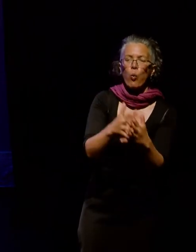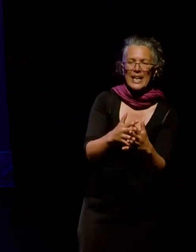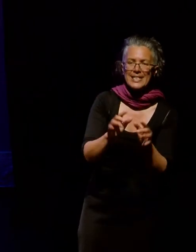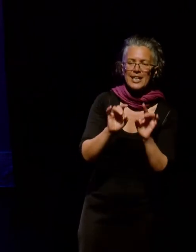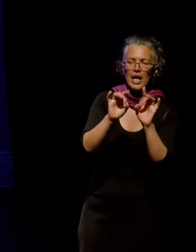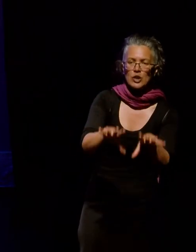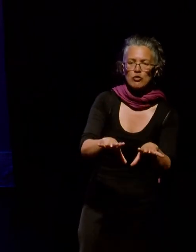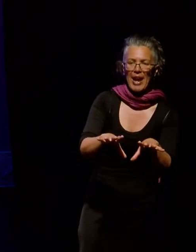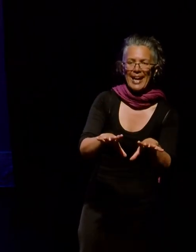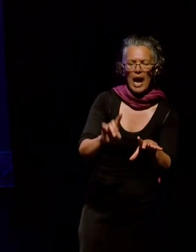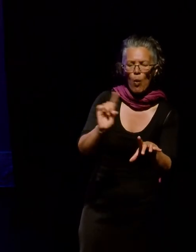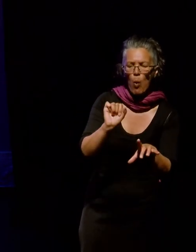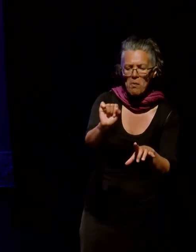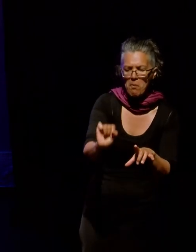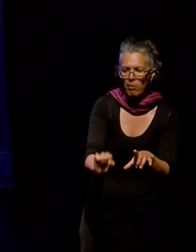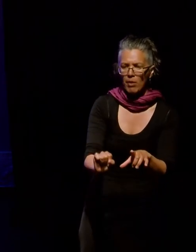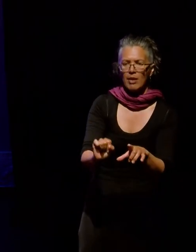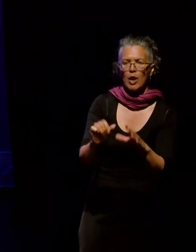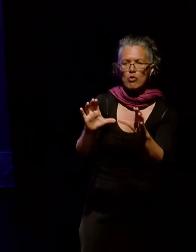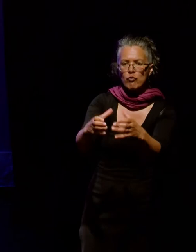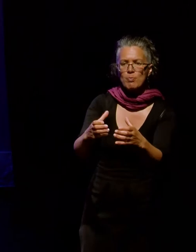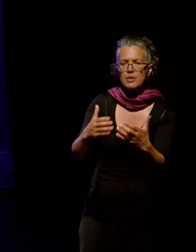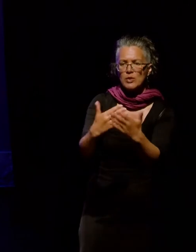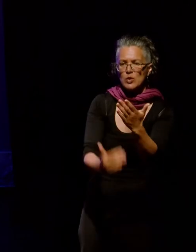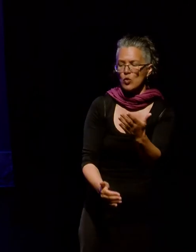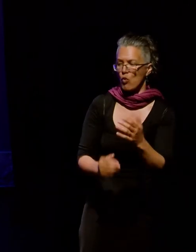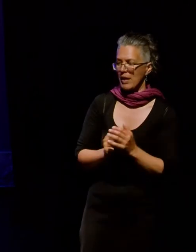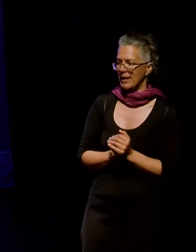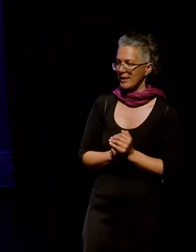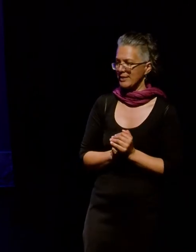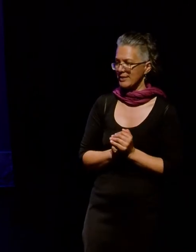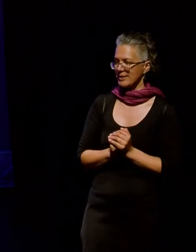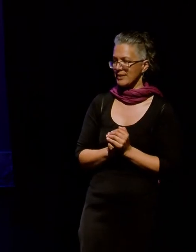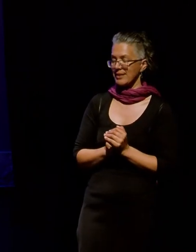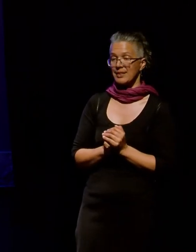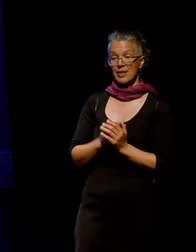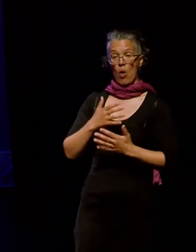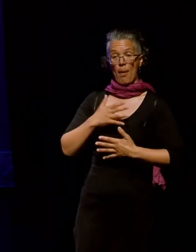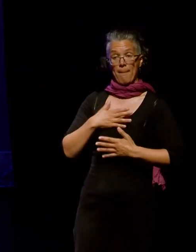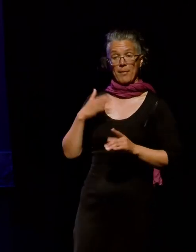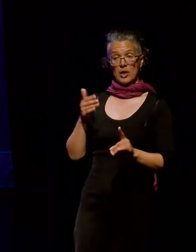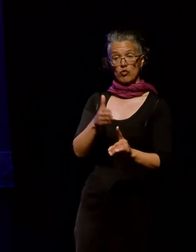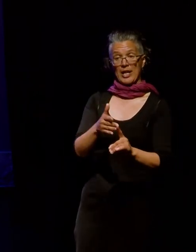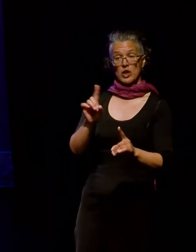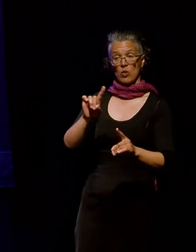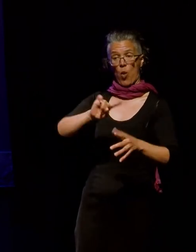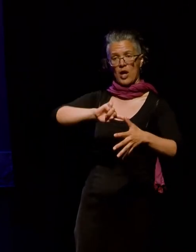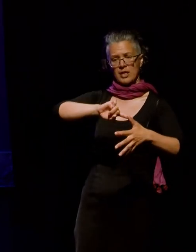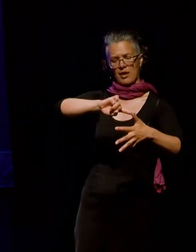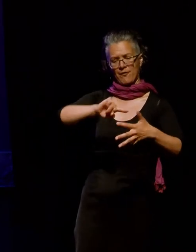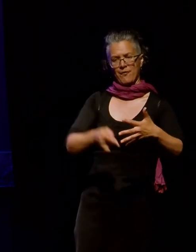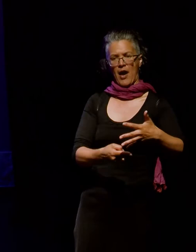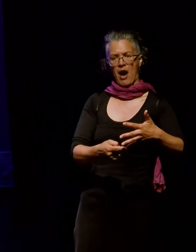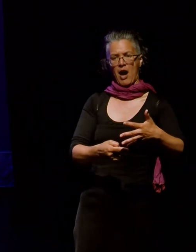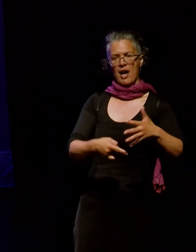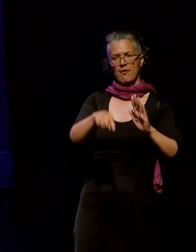examine what stories they told. So this is the research search strategy. developed five criteria to undertake the